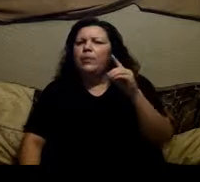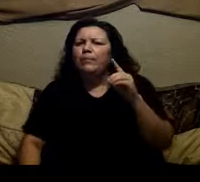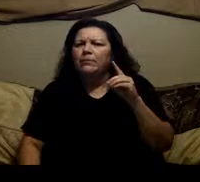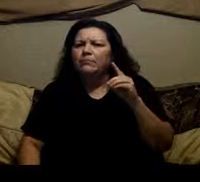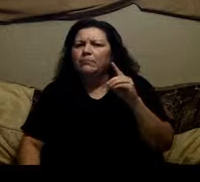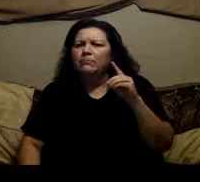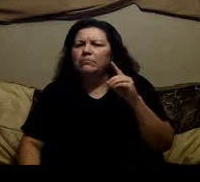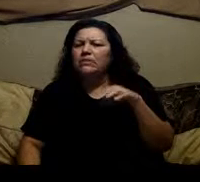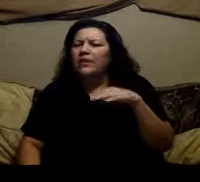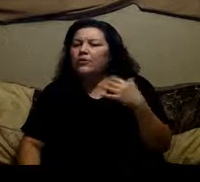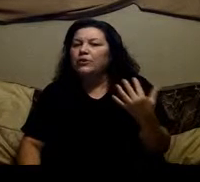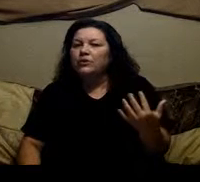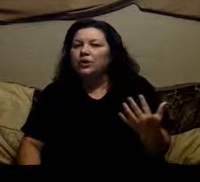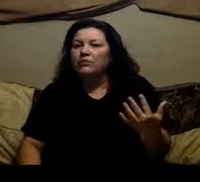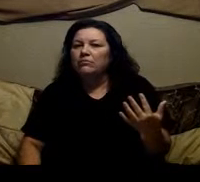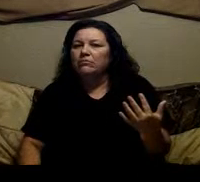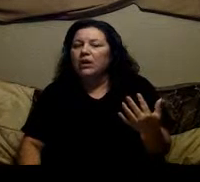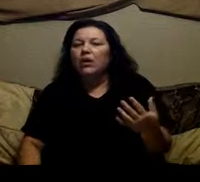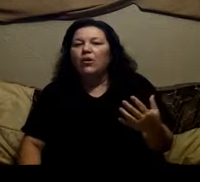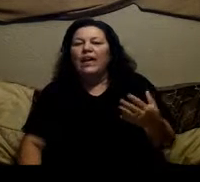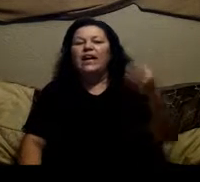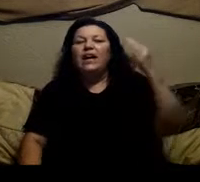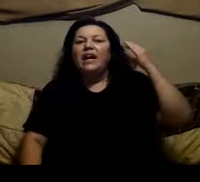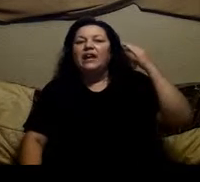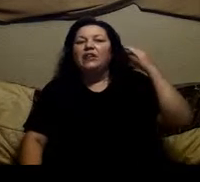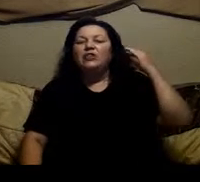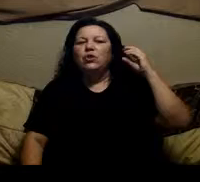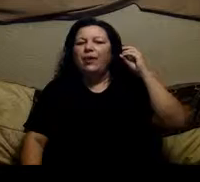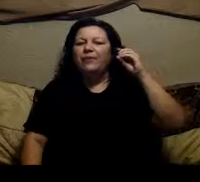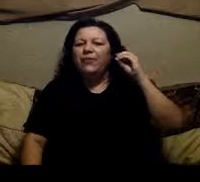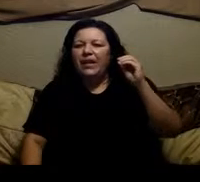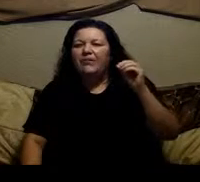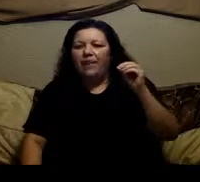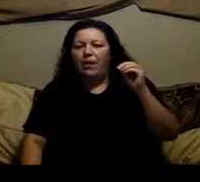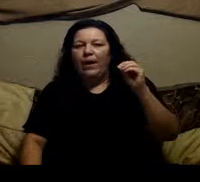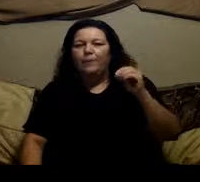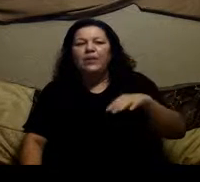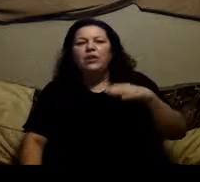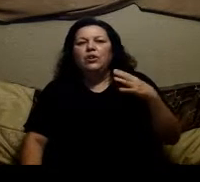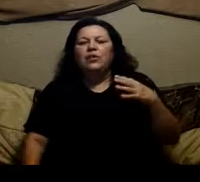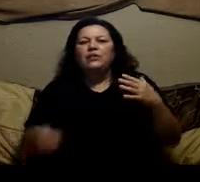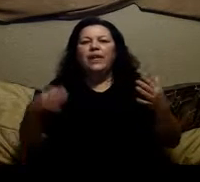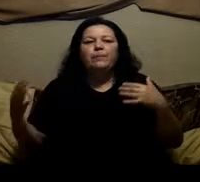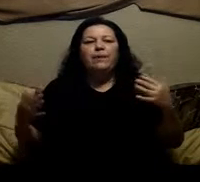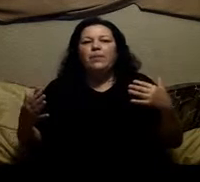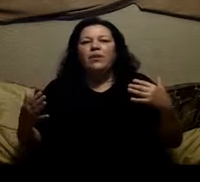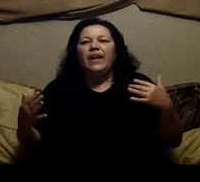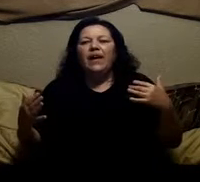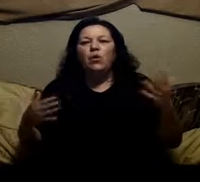problem they are the solution okay so you have to think of them that way you know there's a lot of people that i